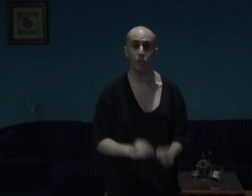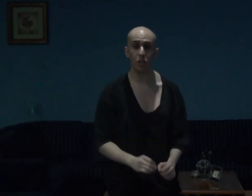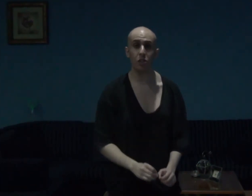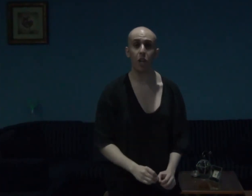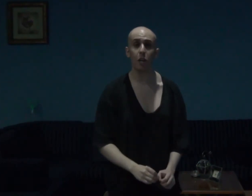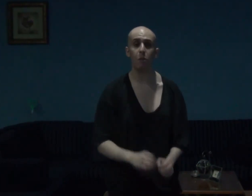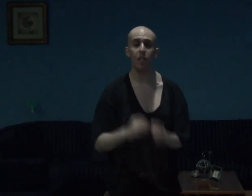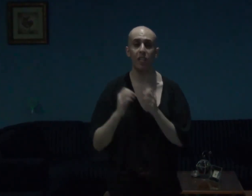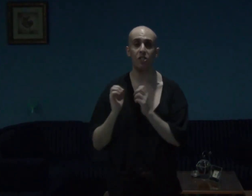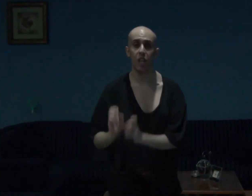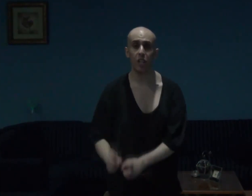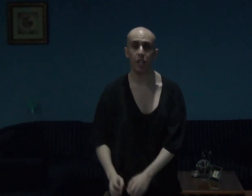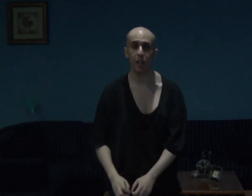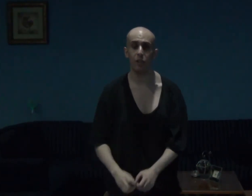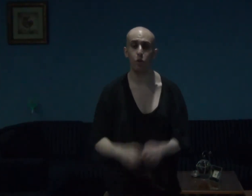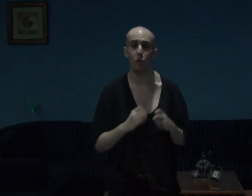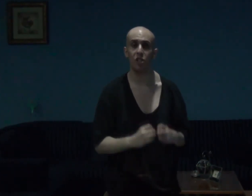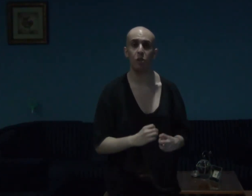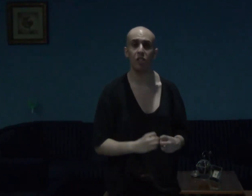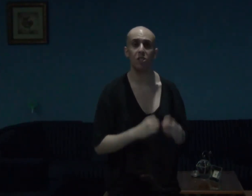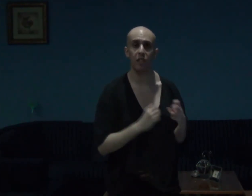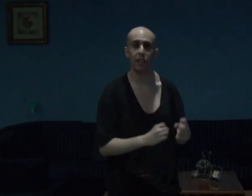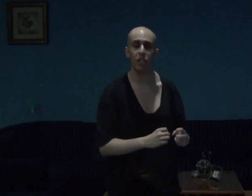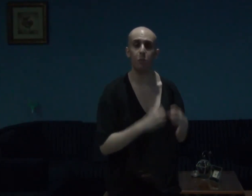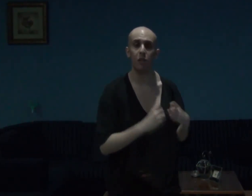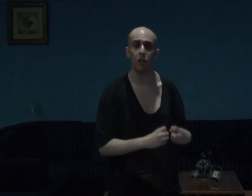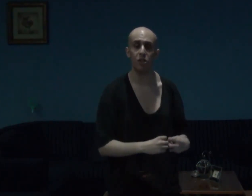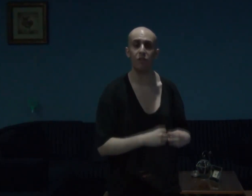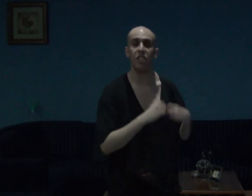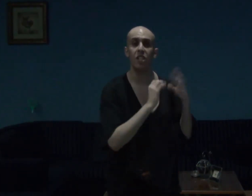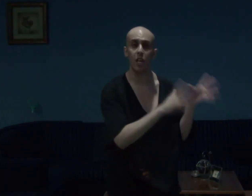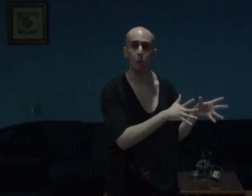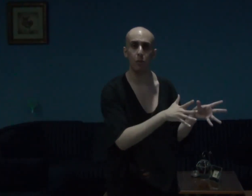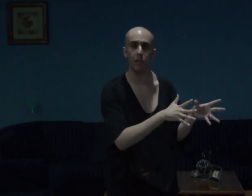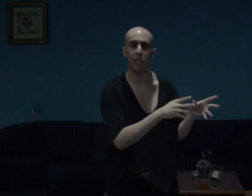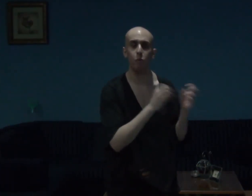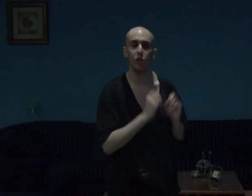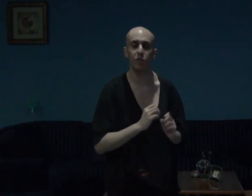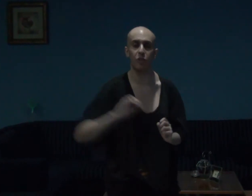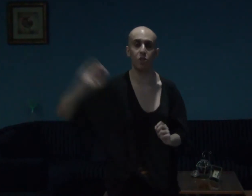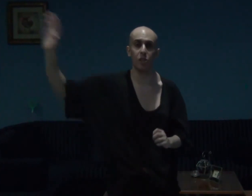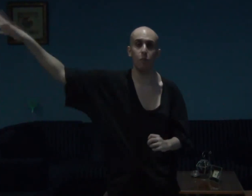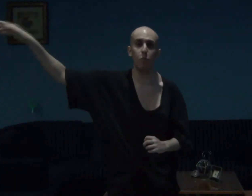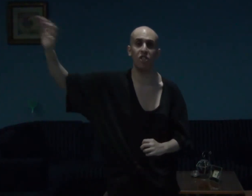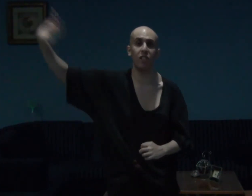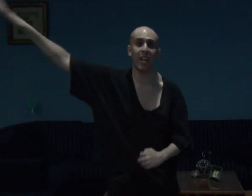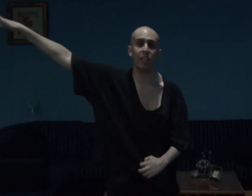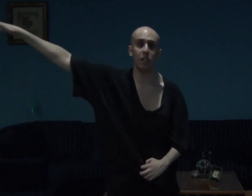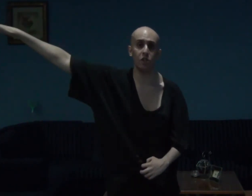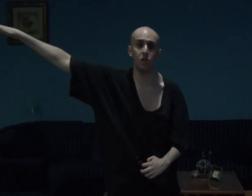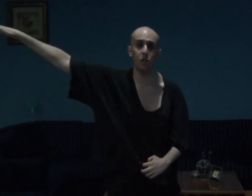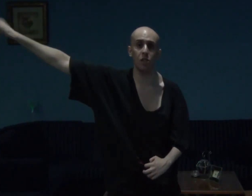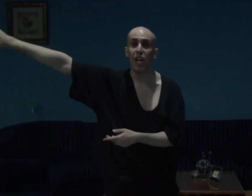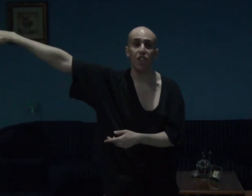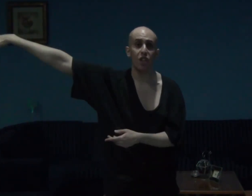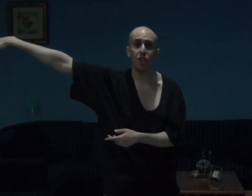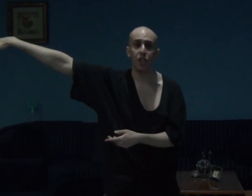and this game, guys and gals, was criticized, because of the gameplay, which for some, was lackluster, and nothing,